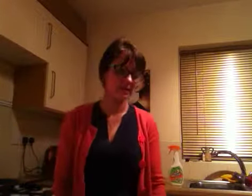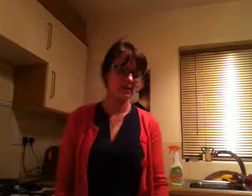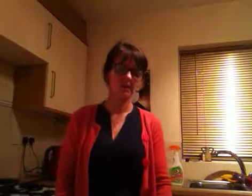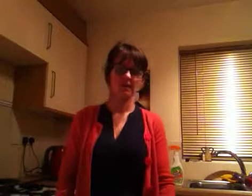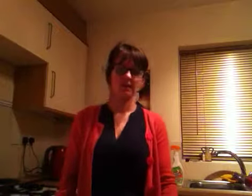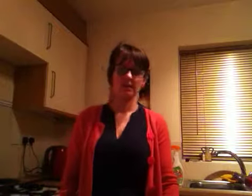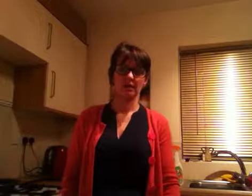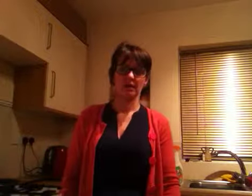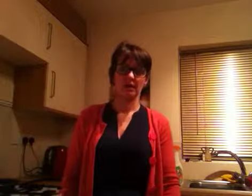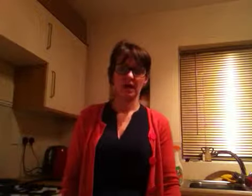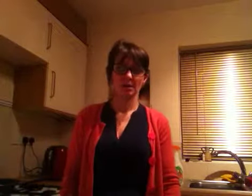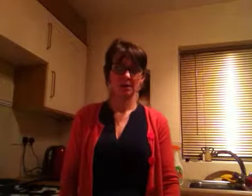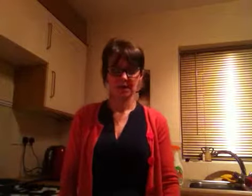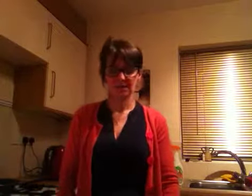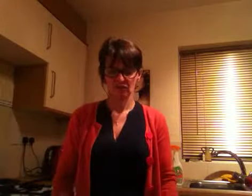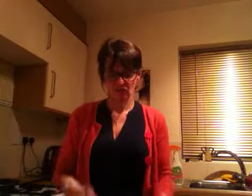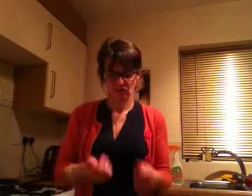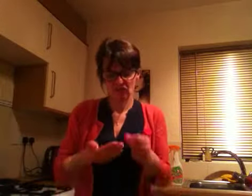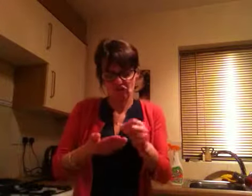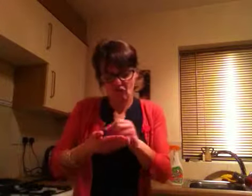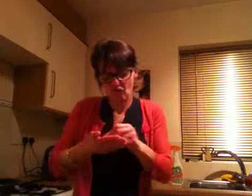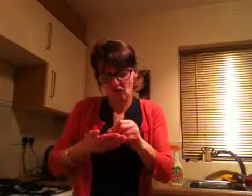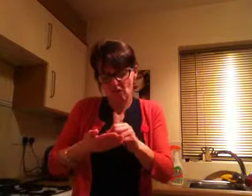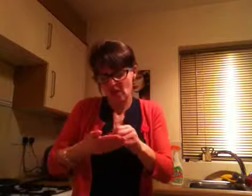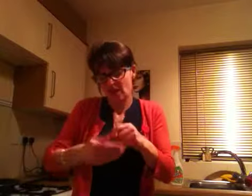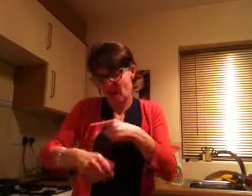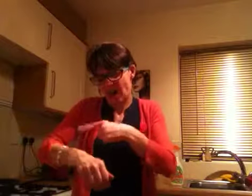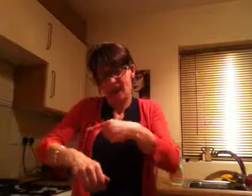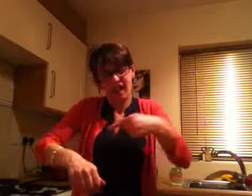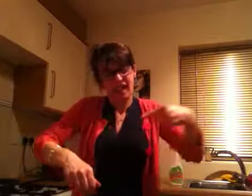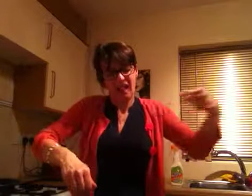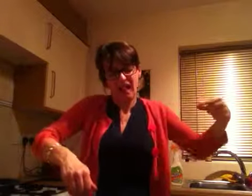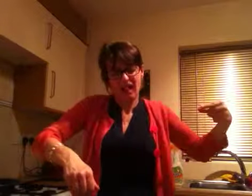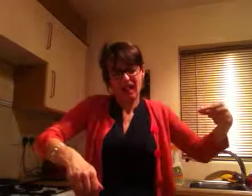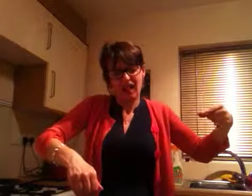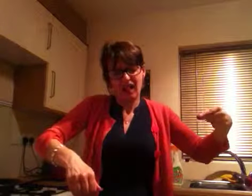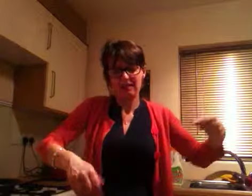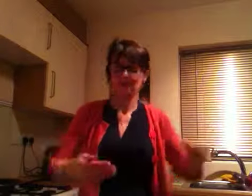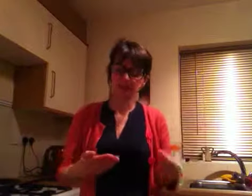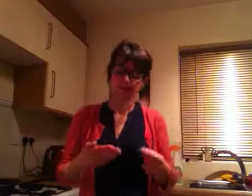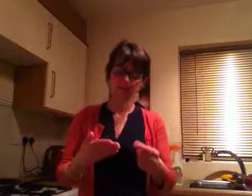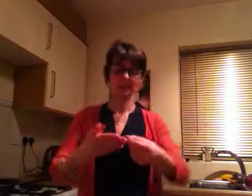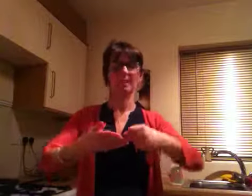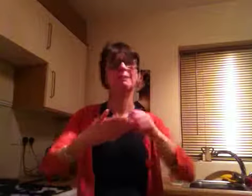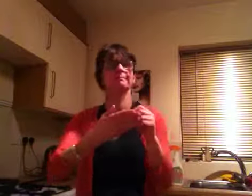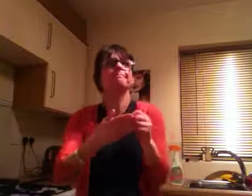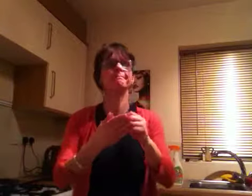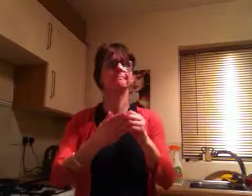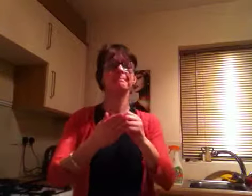I spent hours drafting them with opening sentences such as,